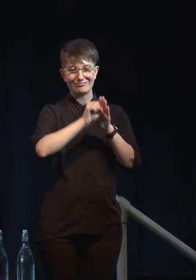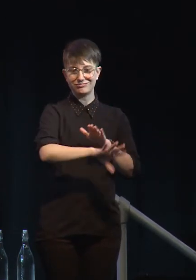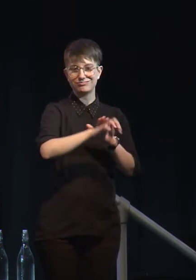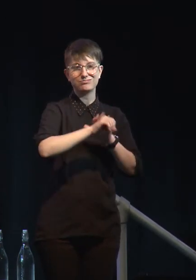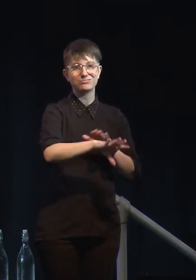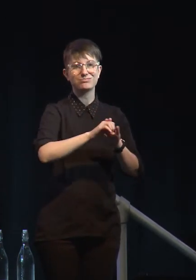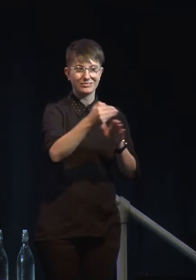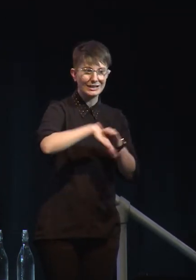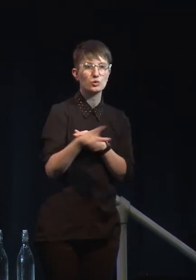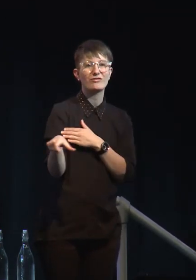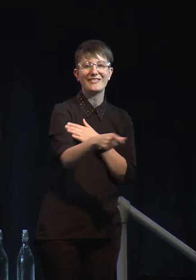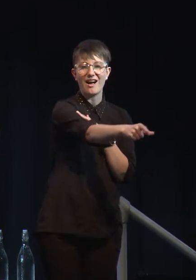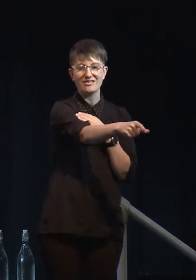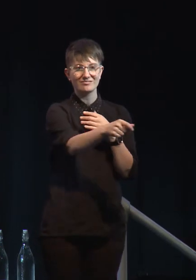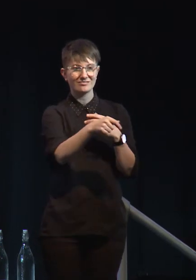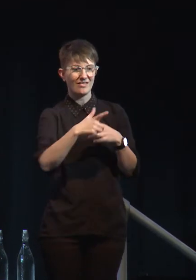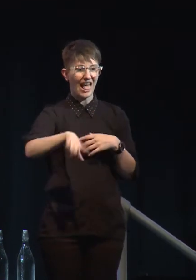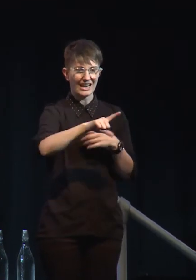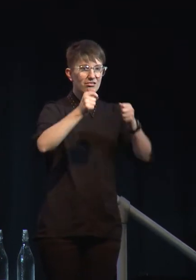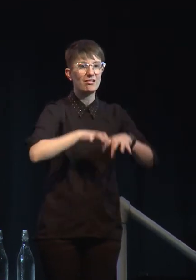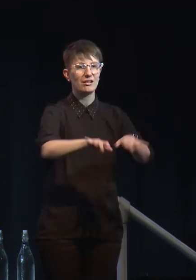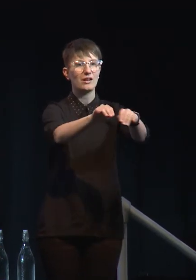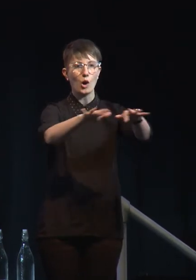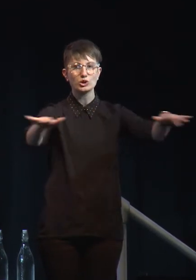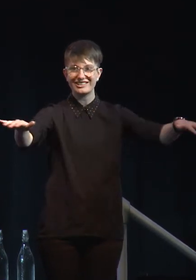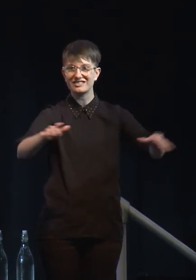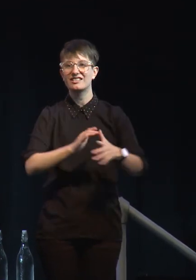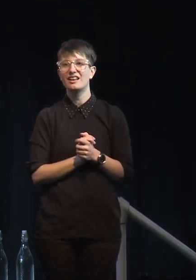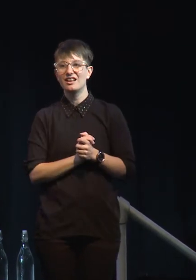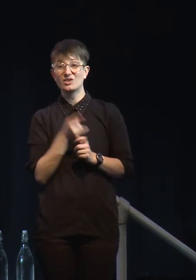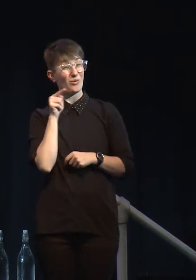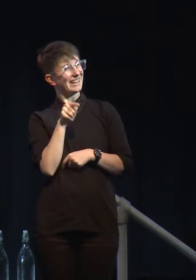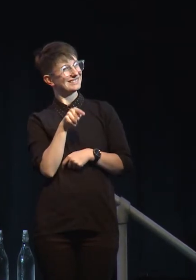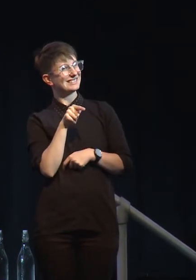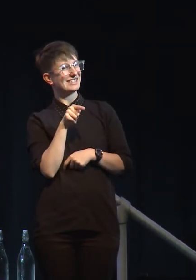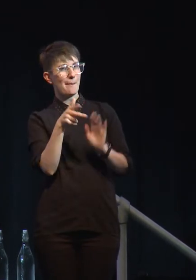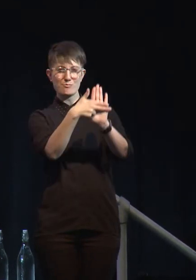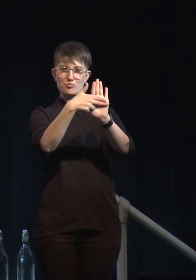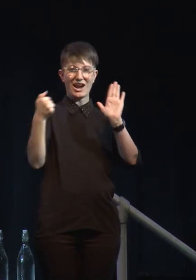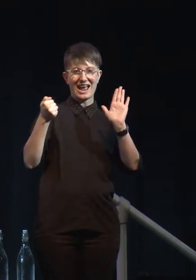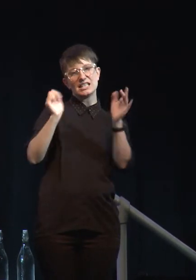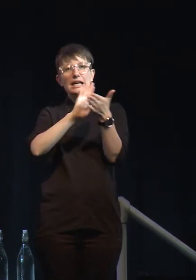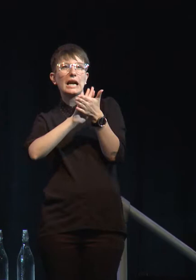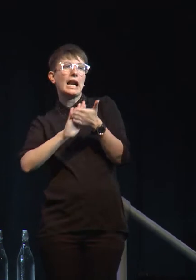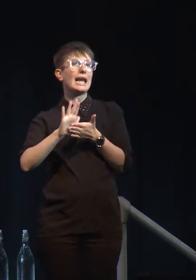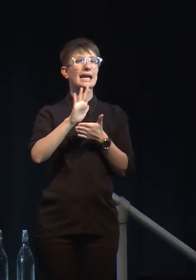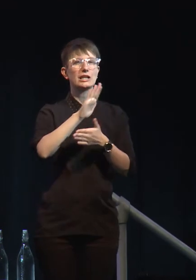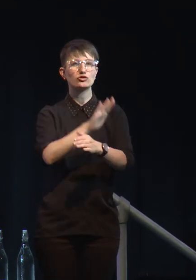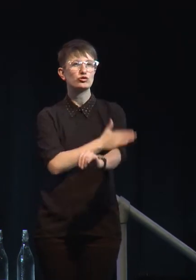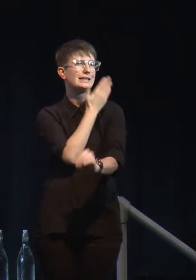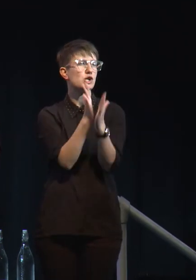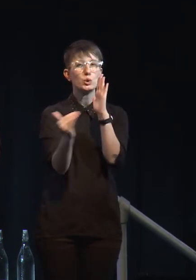so on in the rivers, in the lakes, going out into the oceans and so on. So that clean, green brand is something that we have to fight for